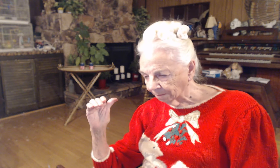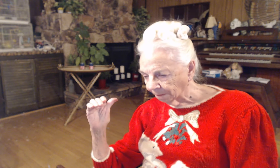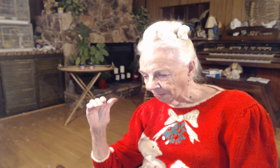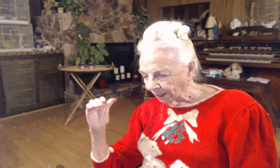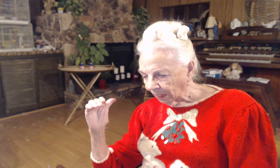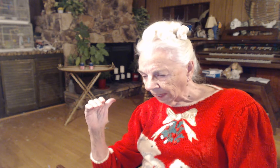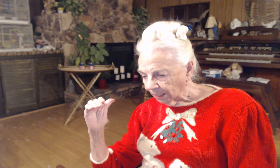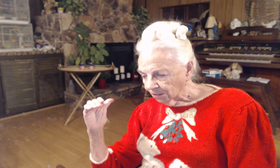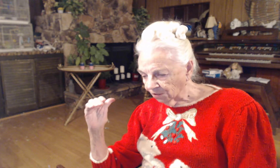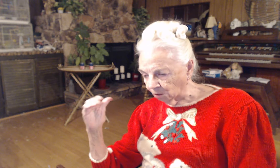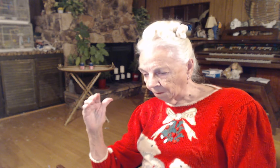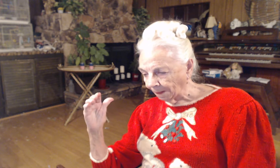So.